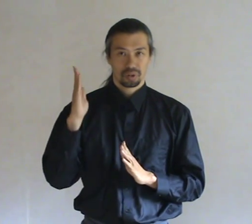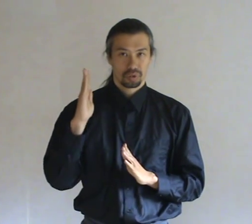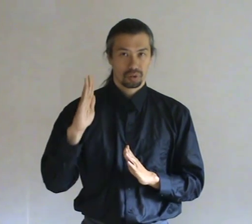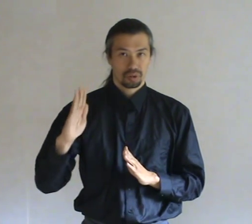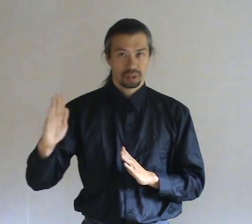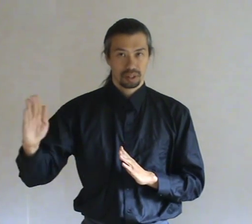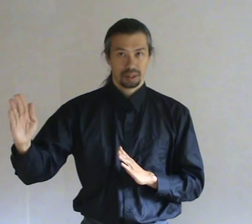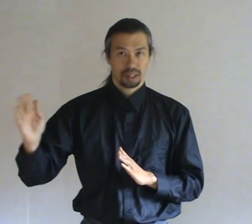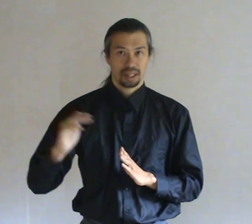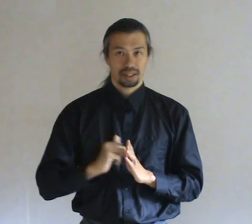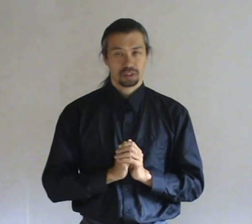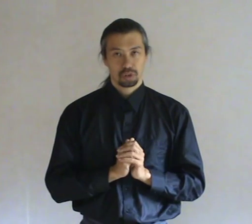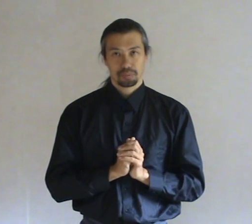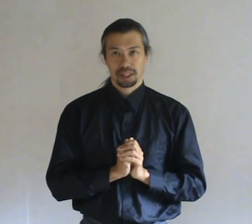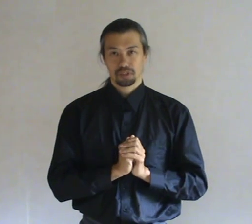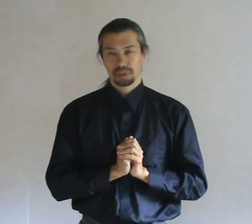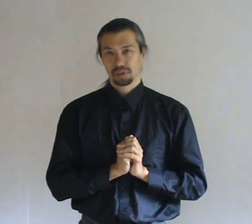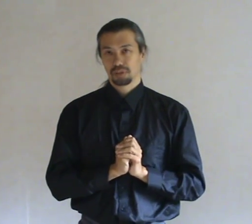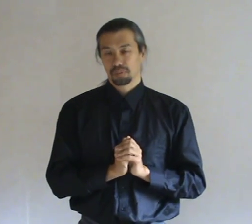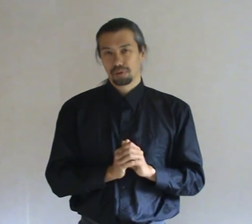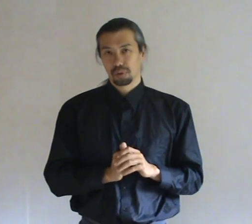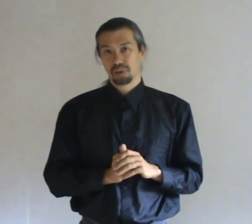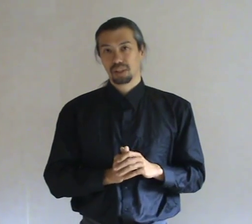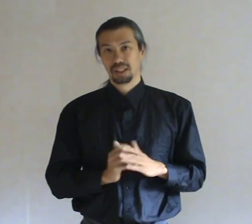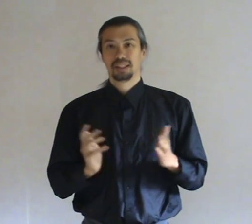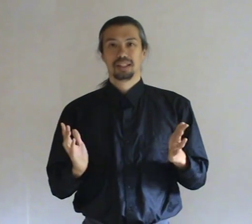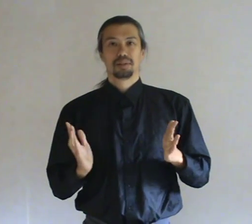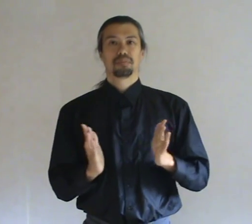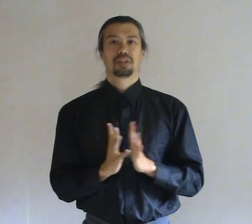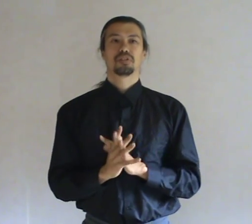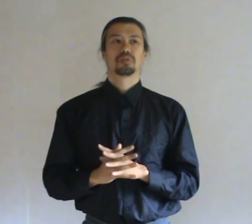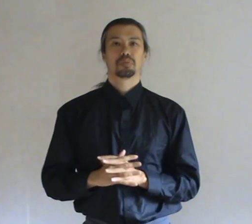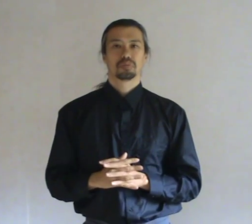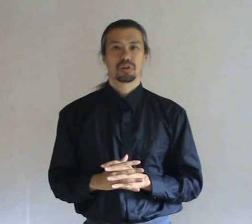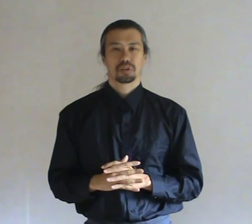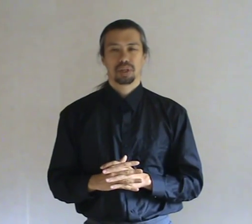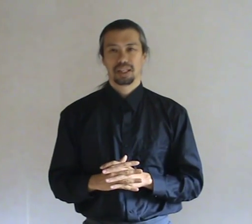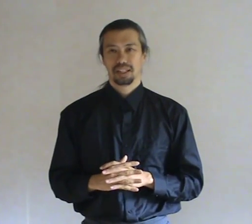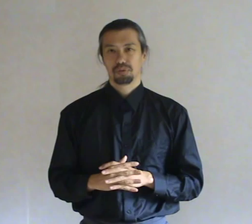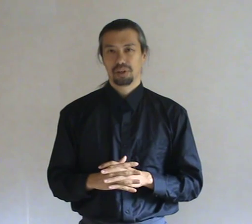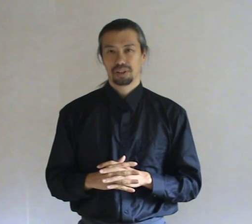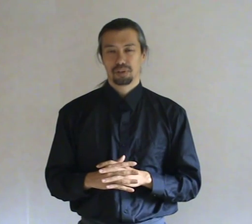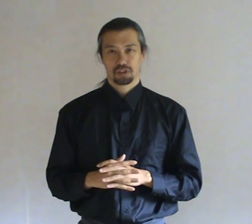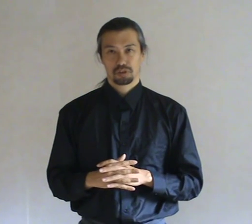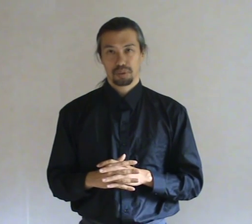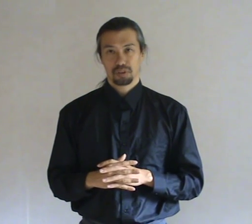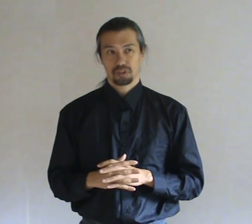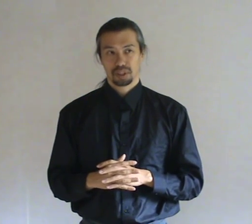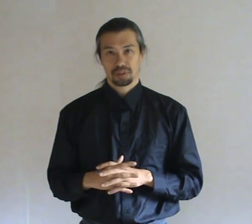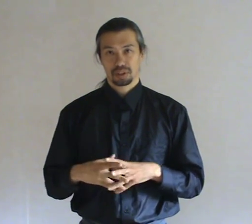your line into your past. What you have done before. But those are really the very advanced spirits. But having